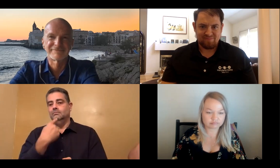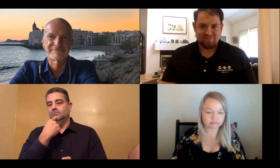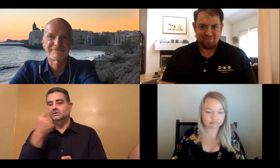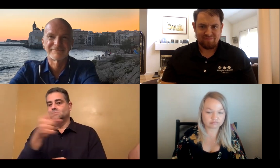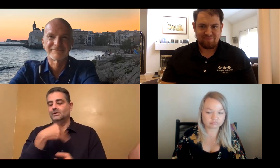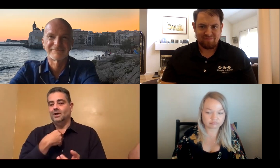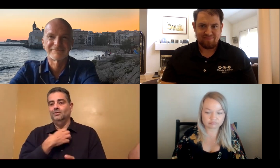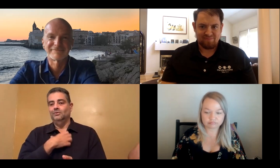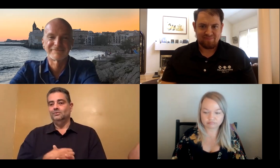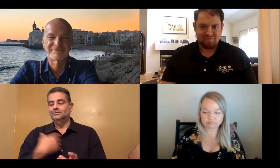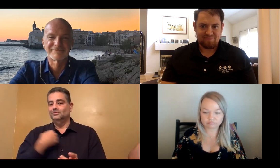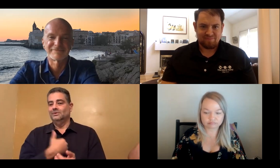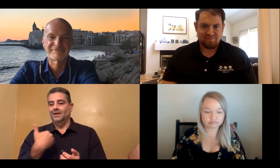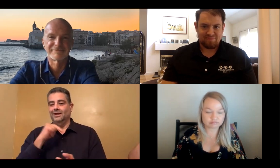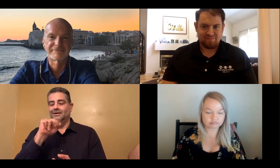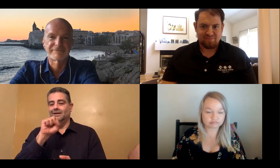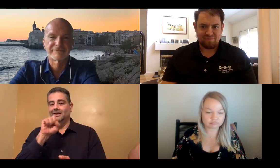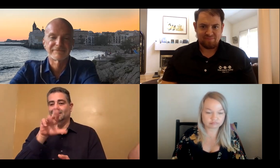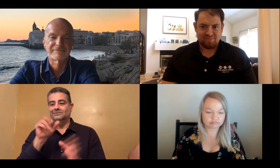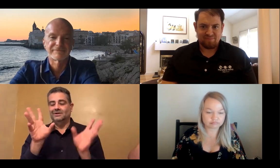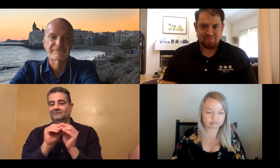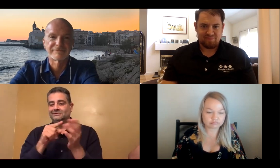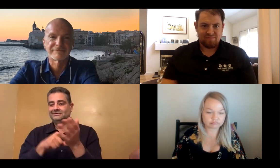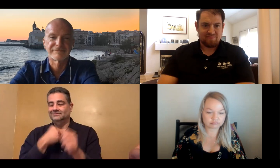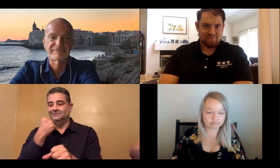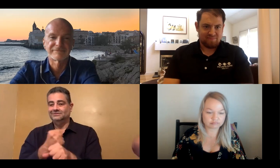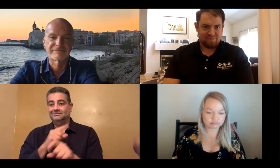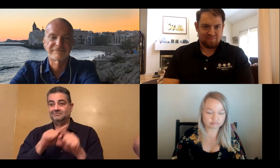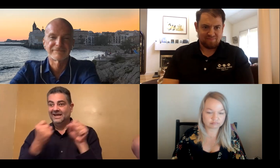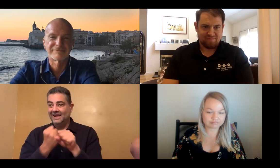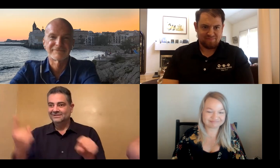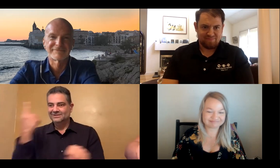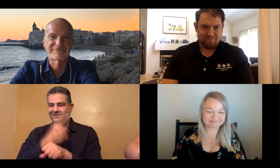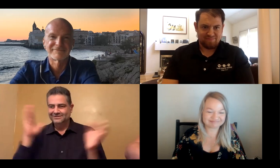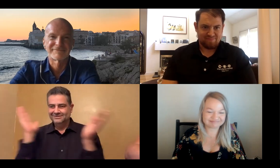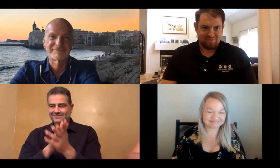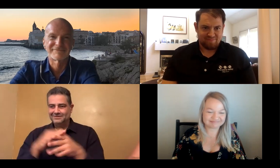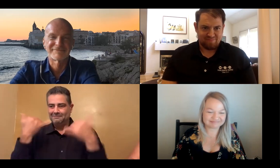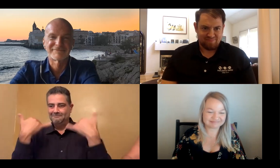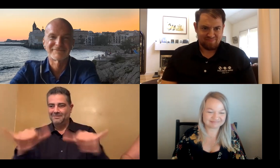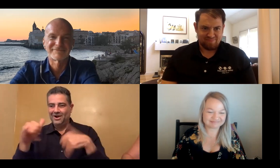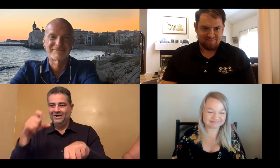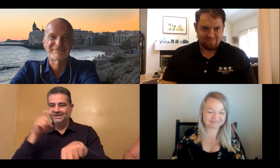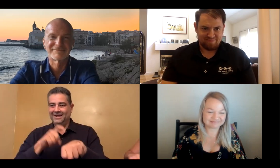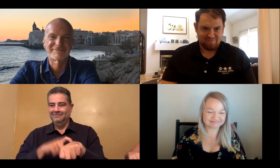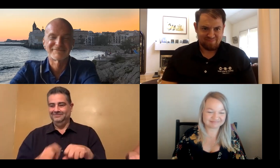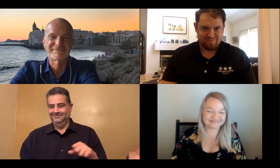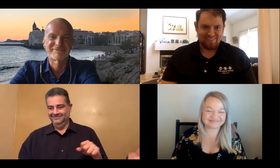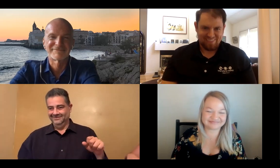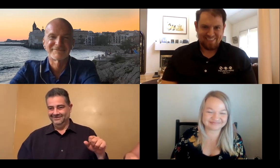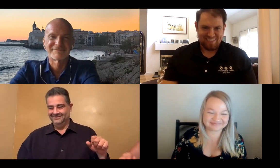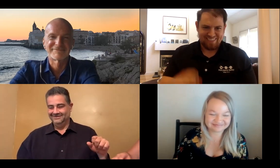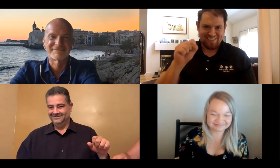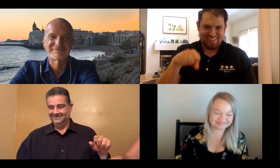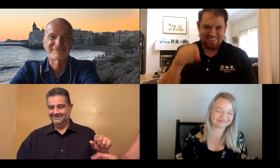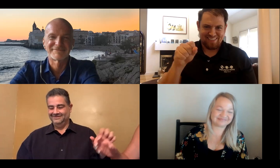today to share with you. And I do miss you all. I wish we had the NASRA conference this year, but I'm definitely going to be there